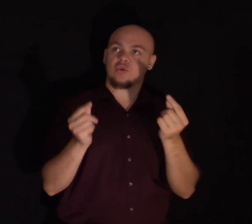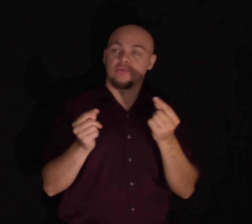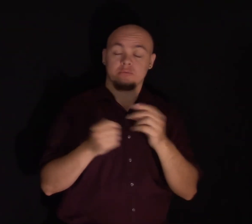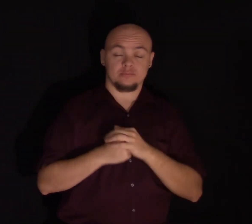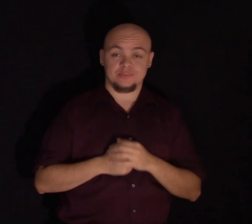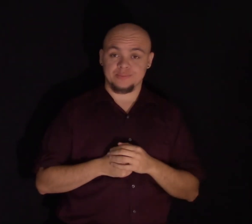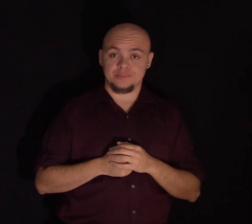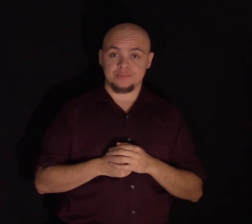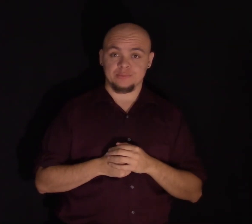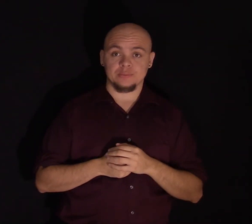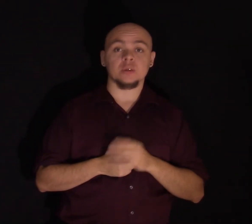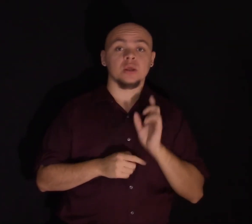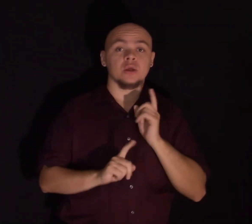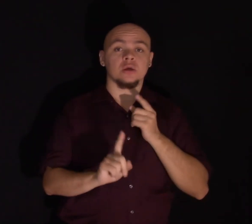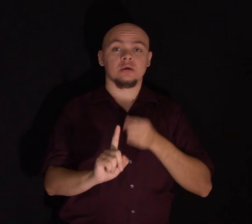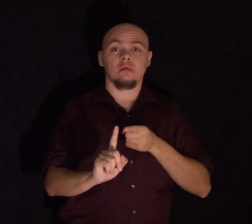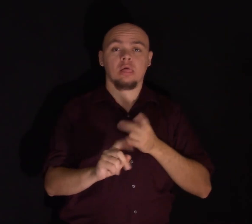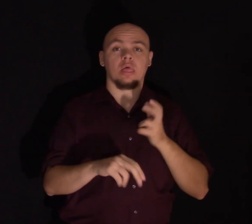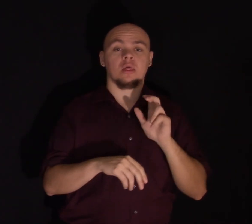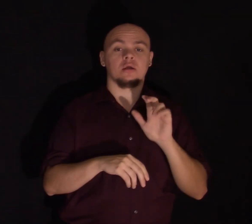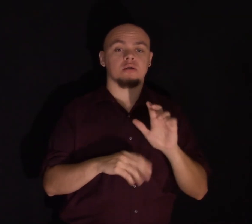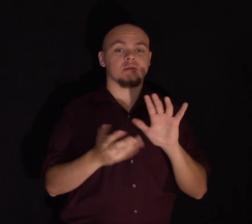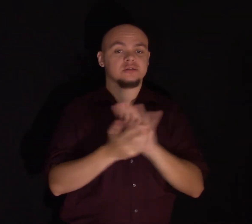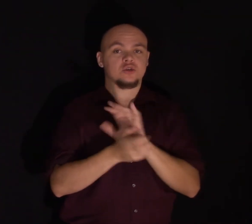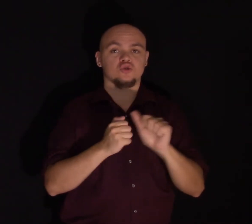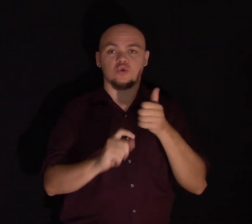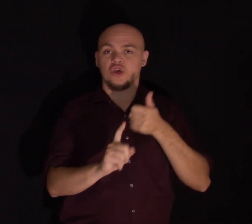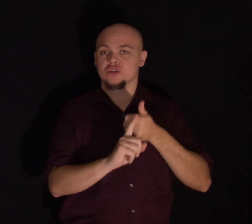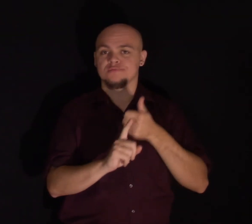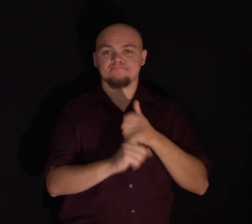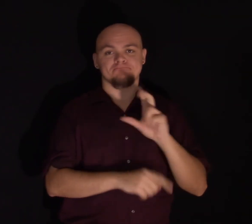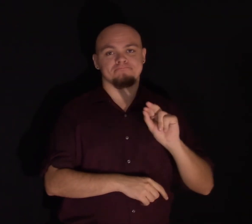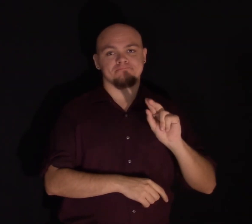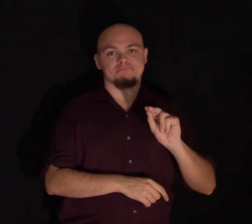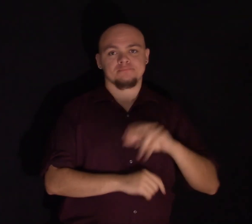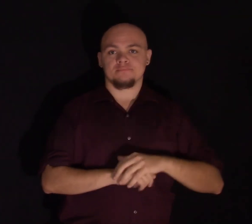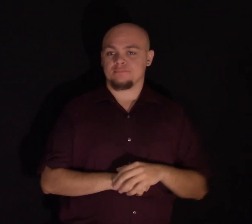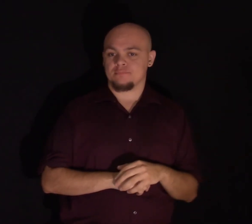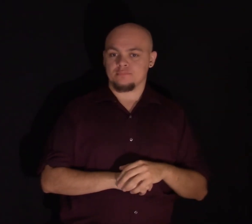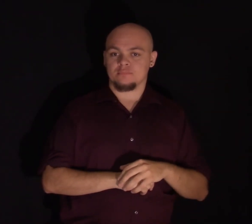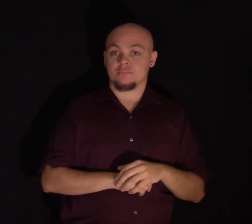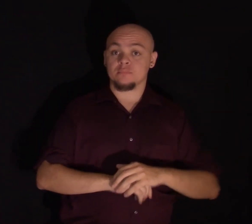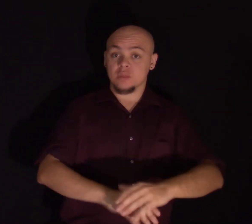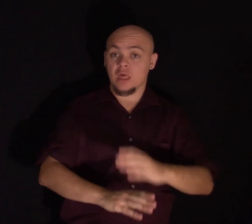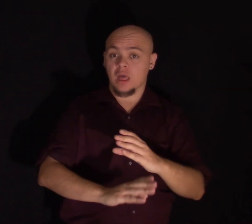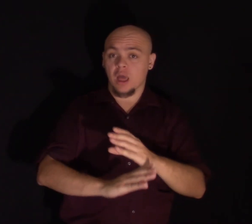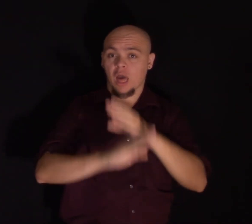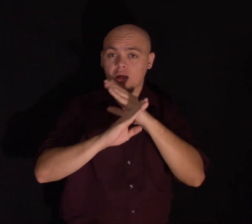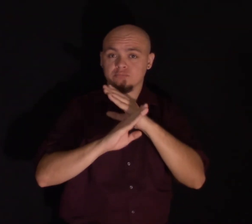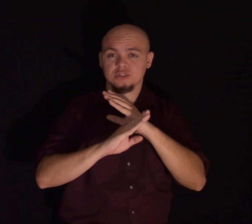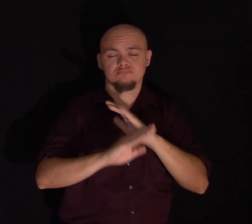to do. You know, don't sabotage yourself anymore. Don't put obstacles in your way. And if you think,